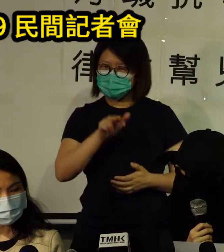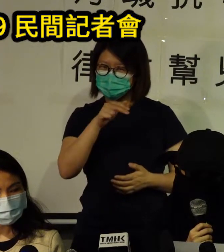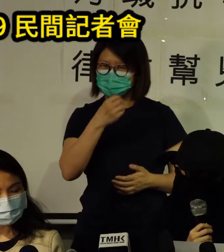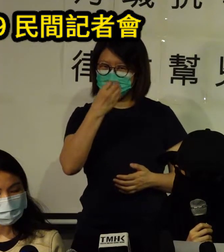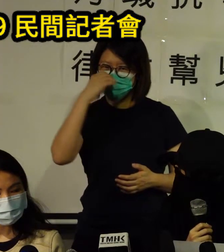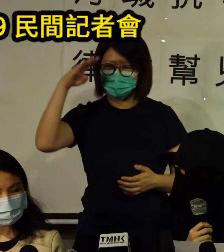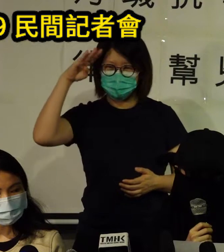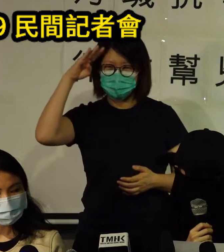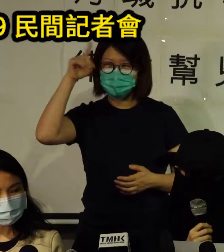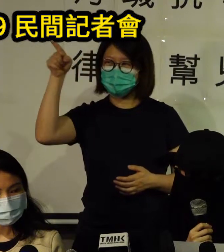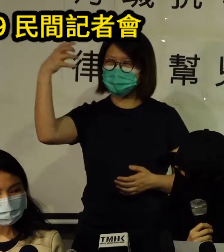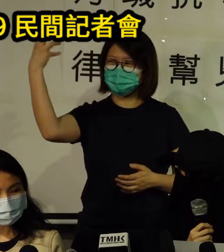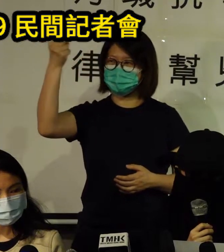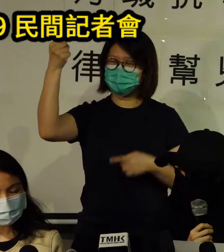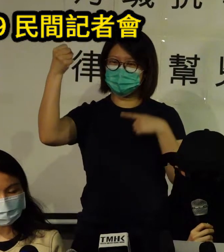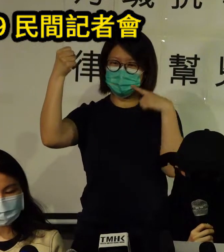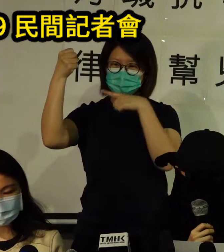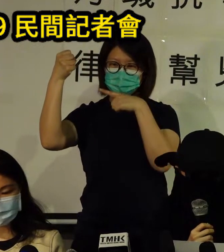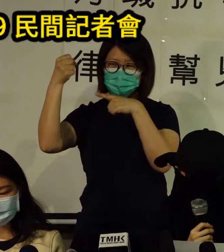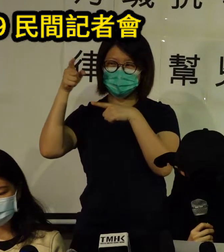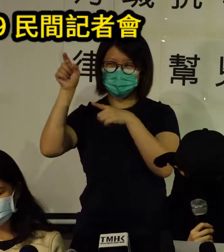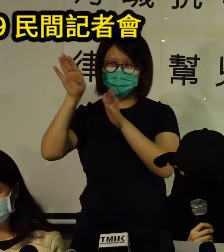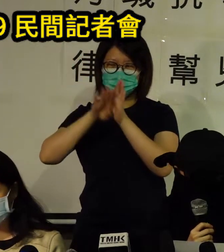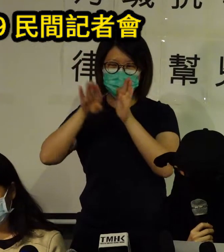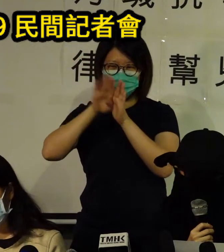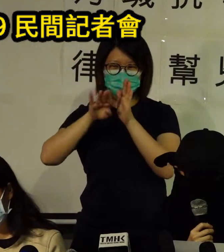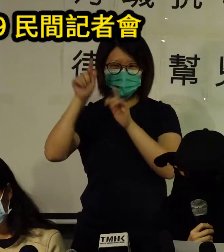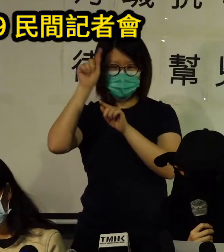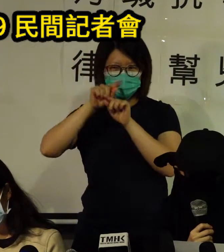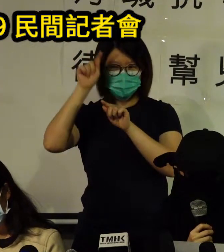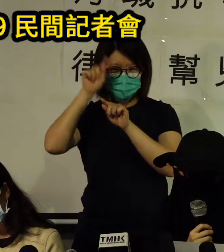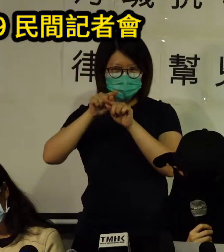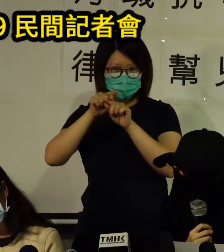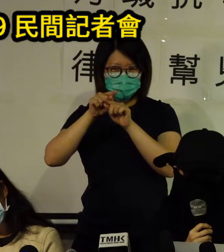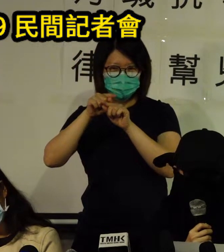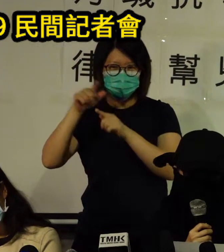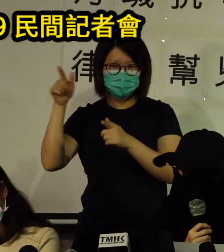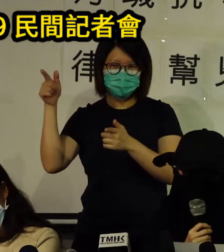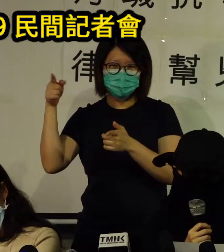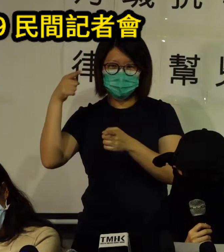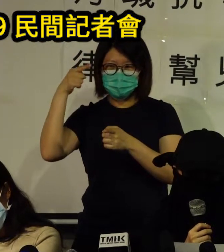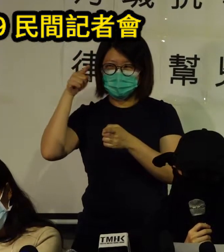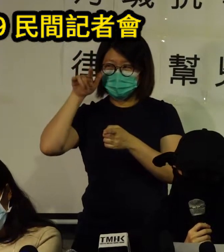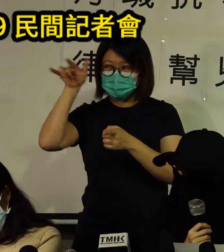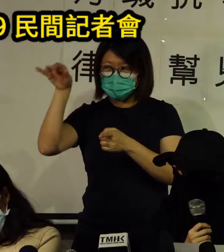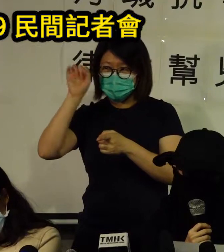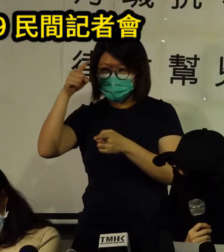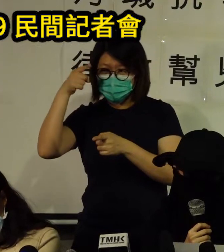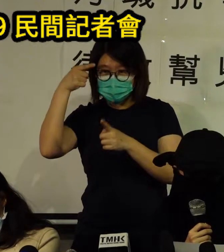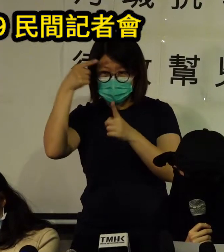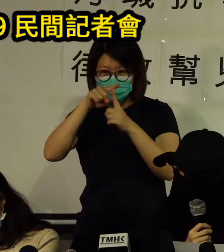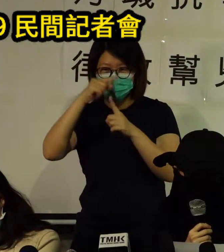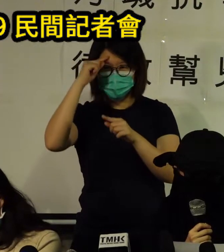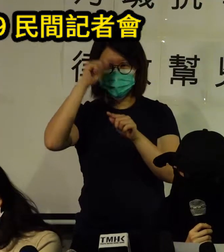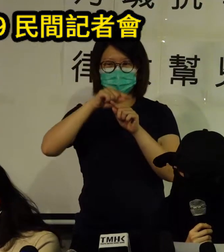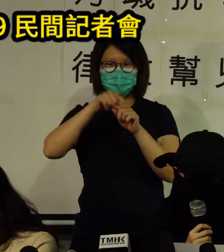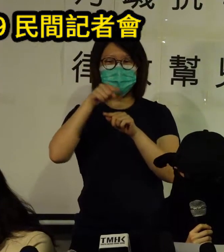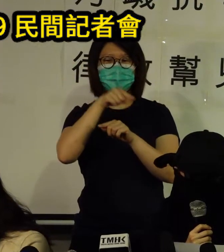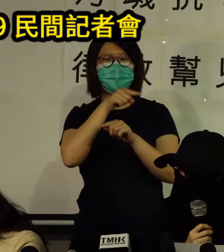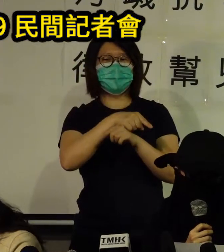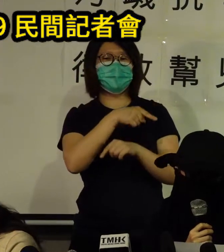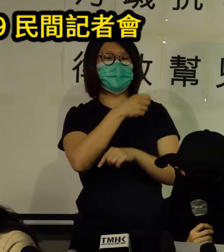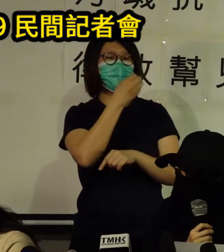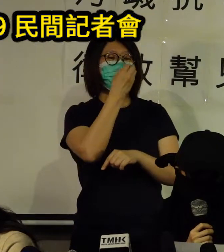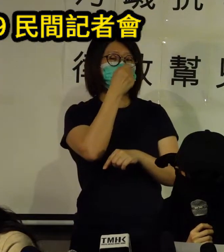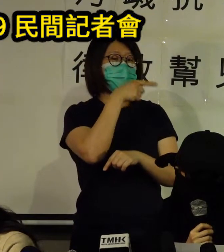rights movements is anything but a first time occurrence The world has seen what happened in Xinjiang in Tibet